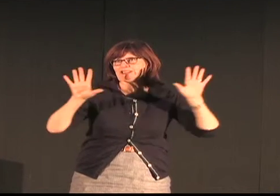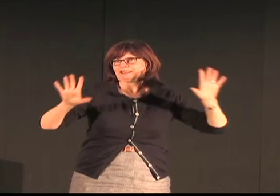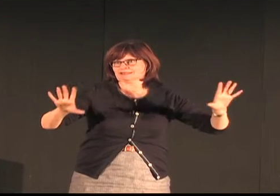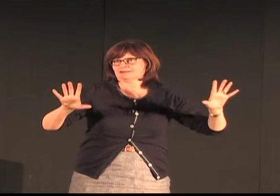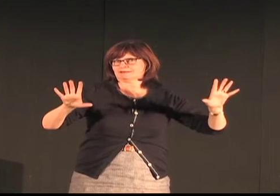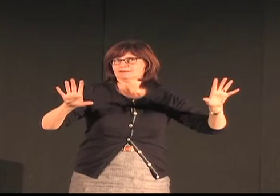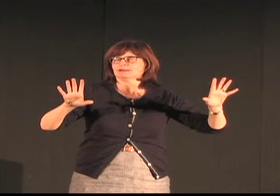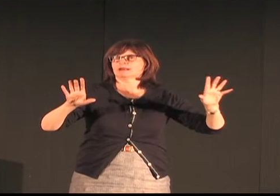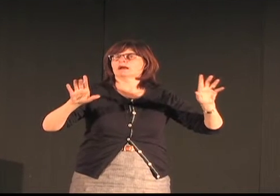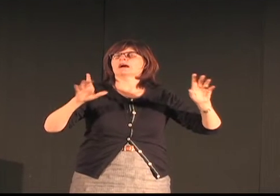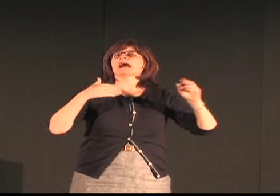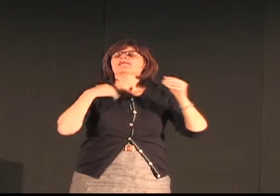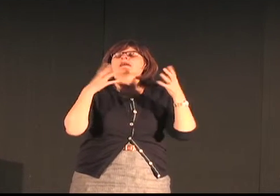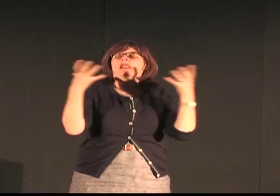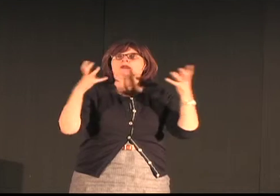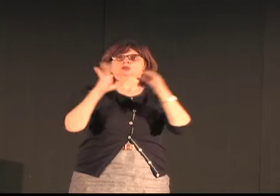And there are very interesting differences.